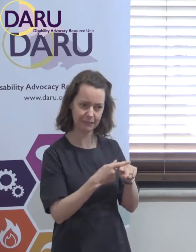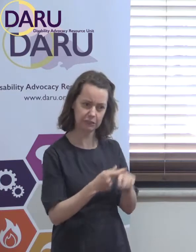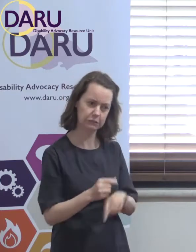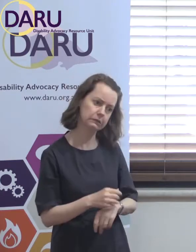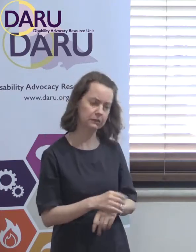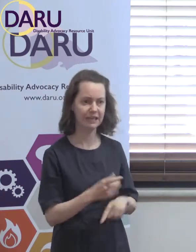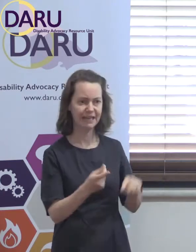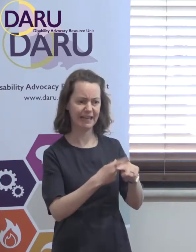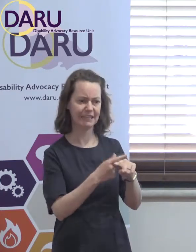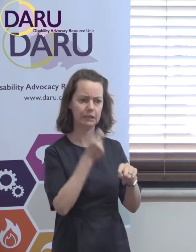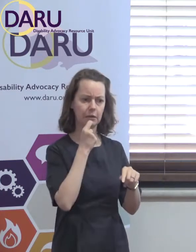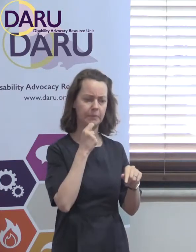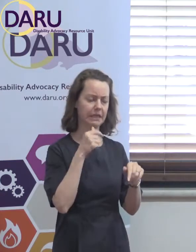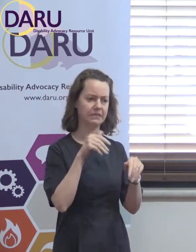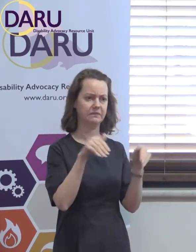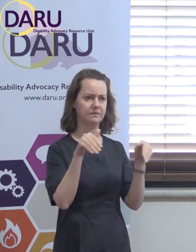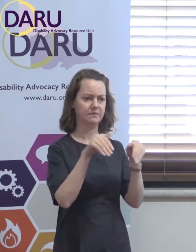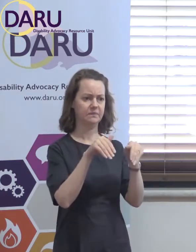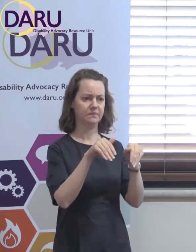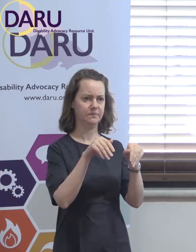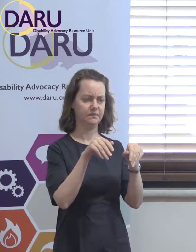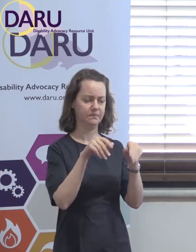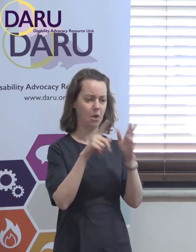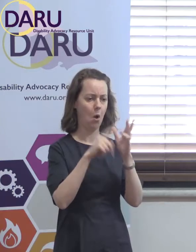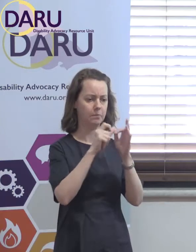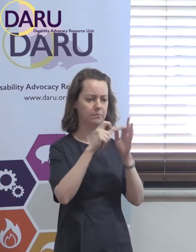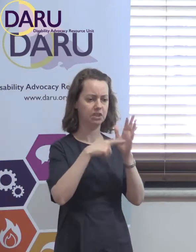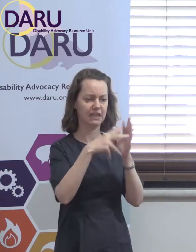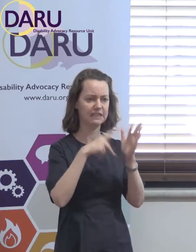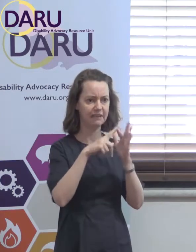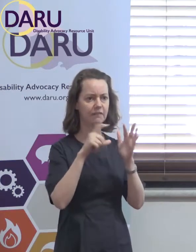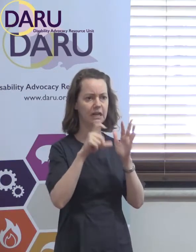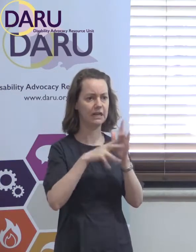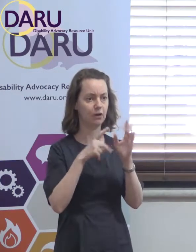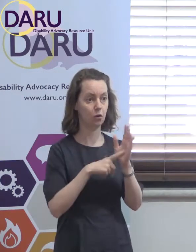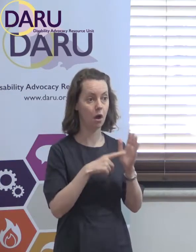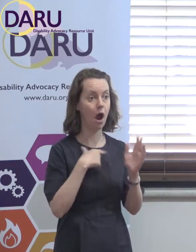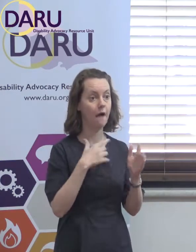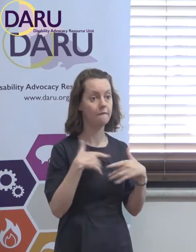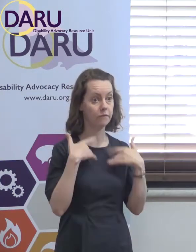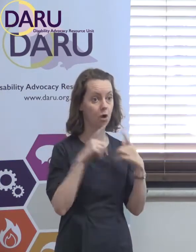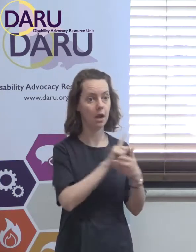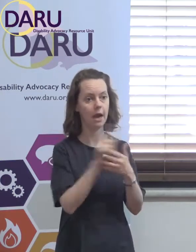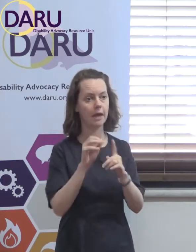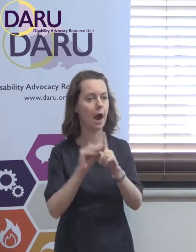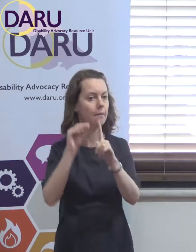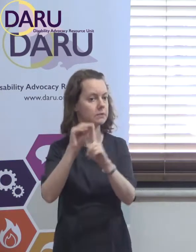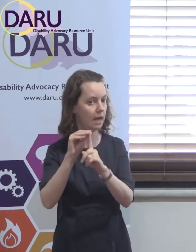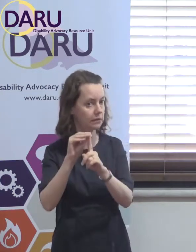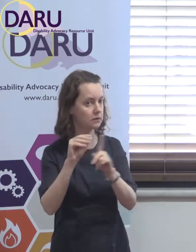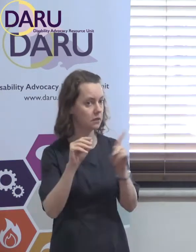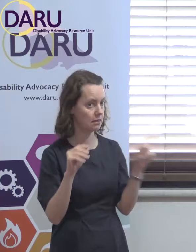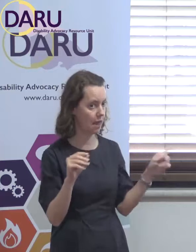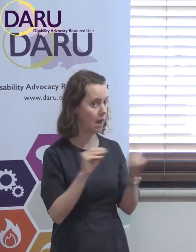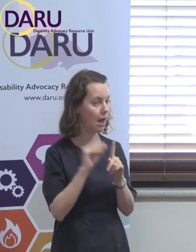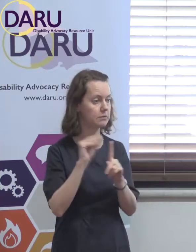objective, clinical sort of way of looking at them. I think if we do an update or some other work on this, we